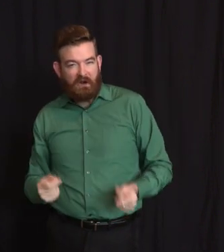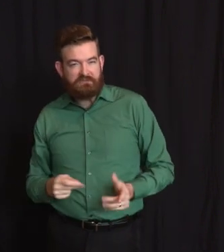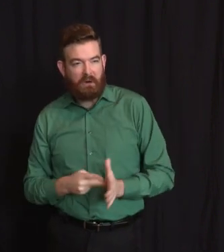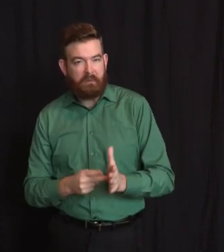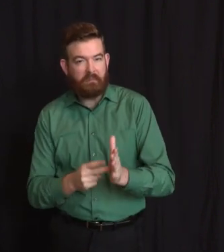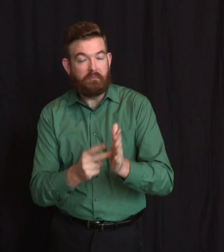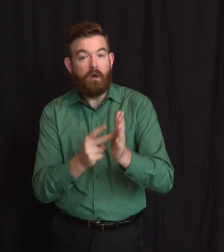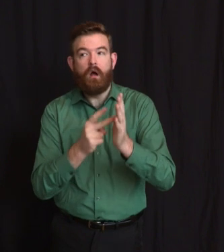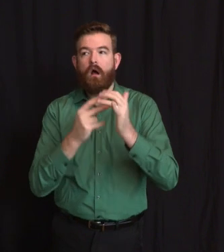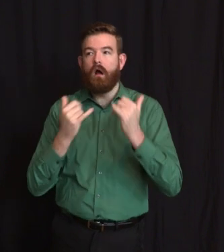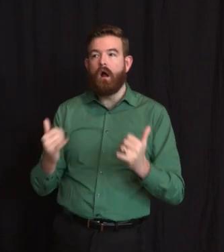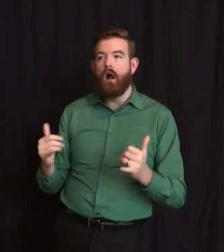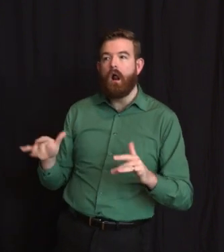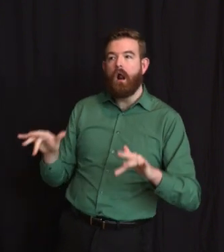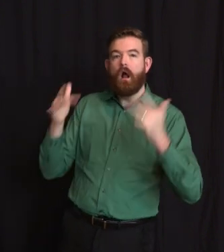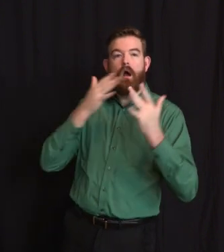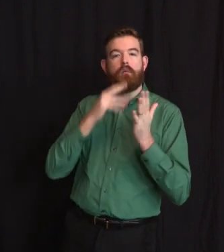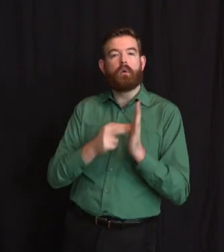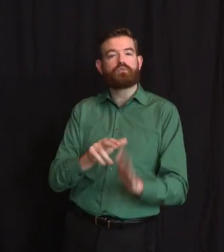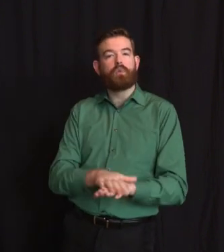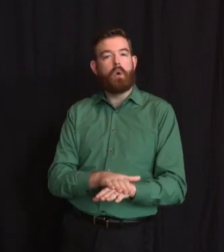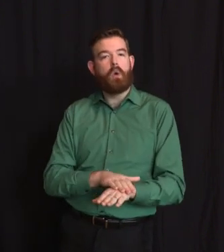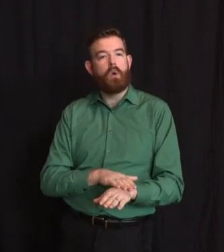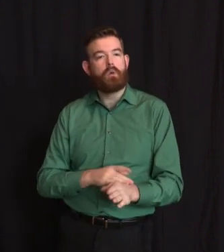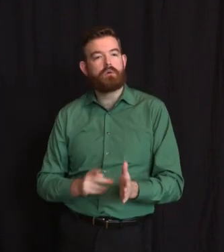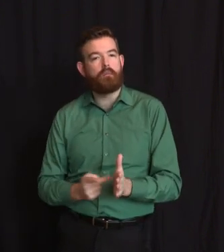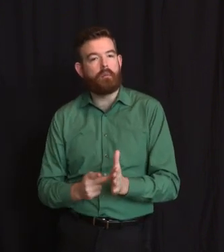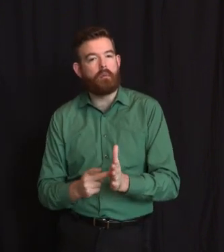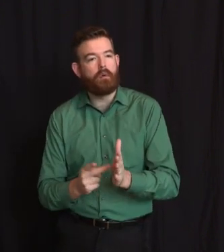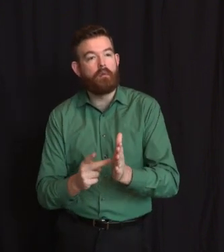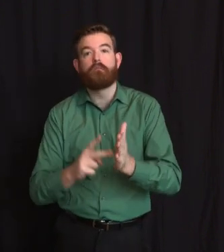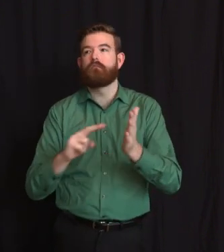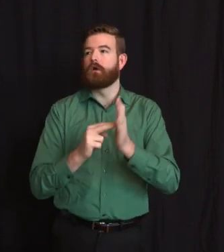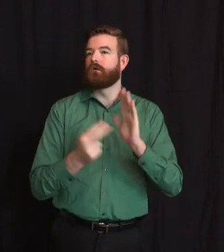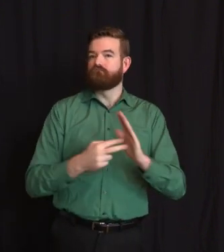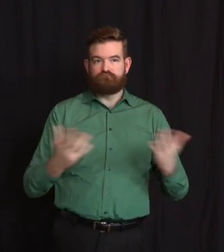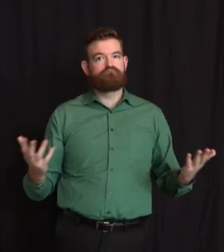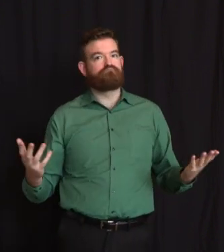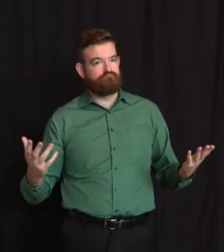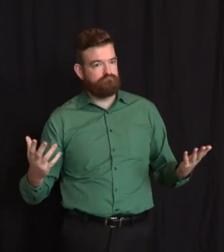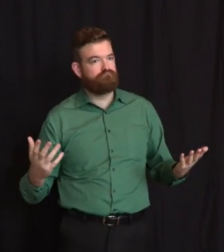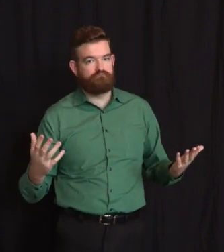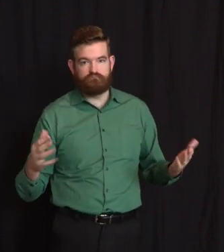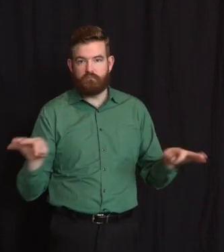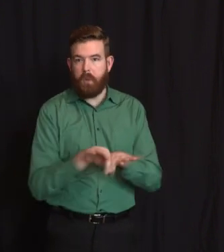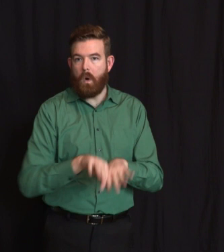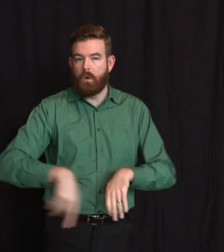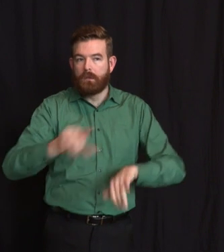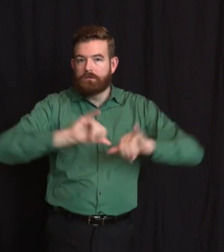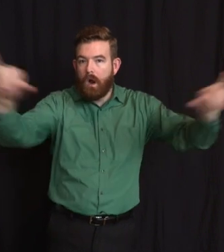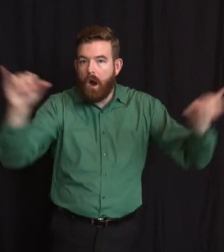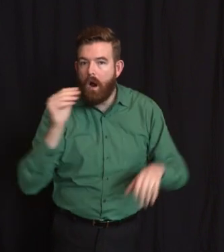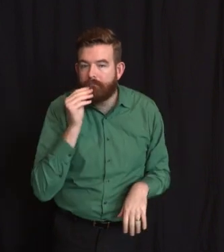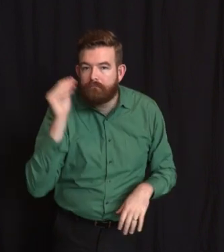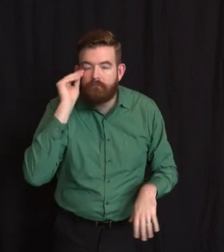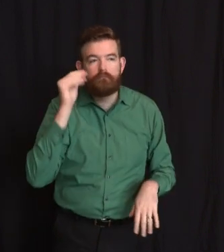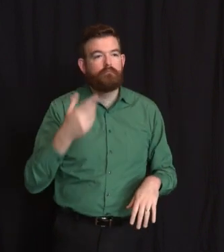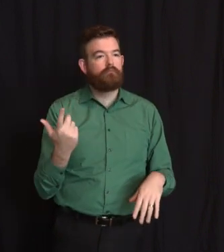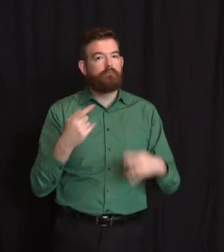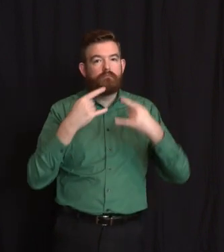and making the tough decisions we've had to make to cancel public gatherings, close non-essential businesses, close our